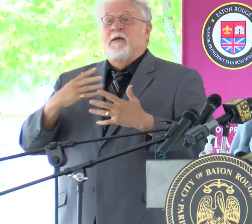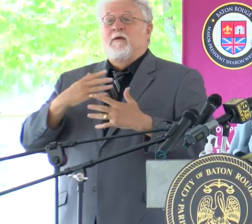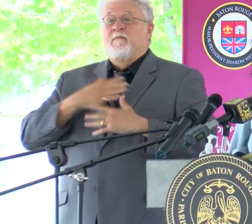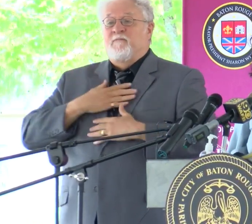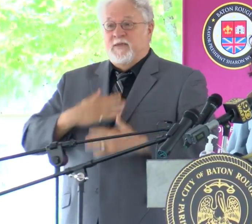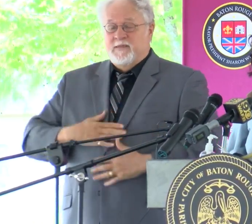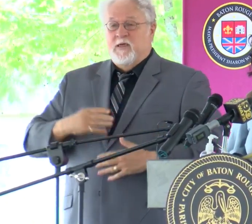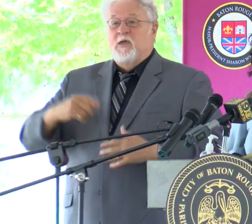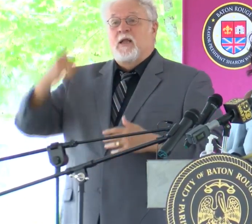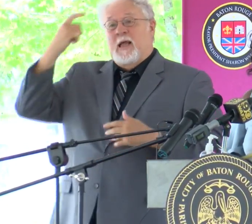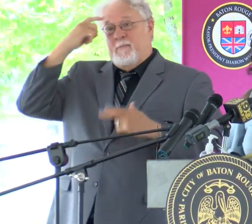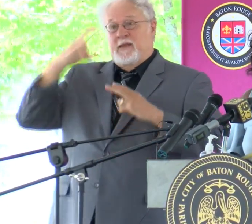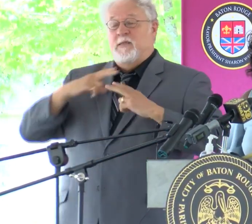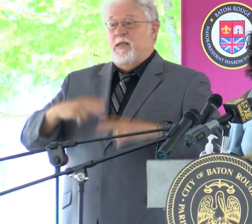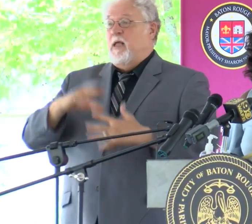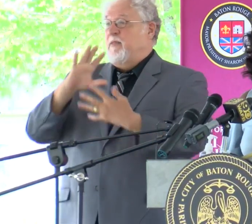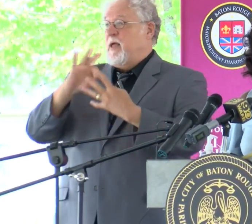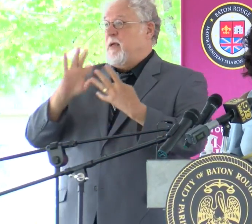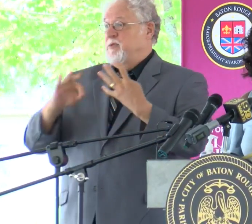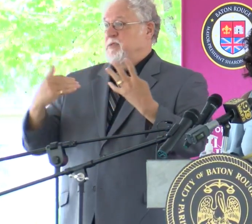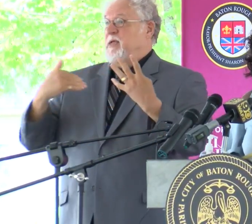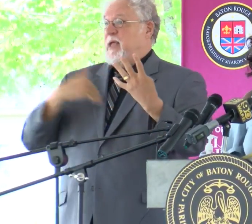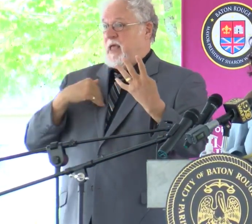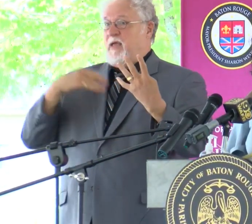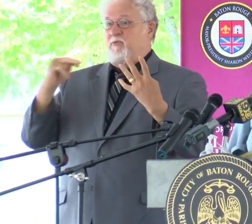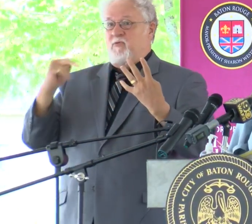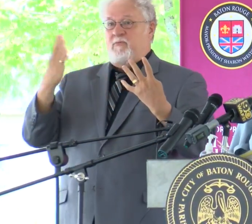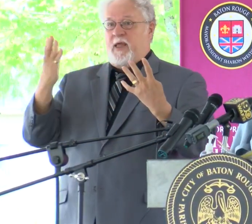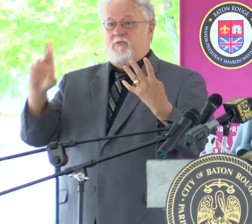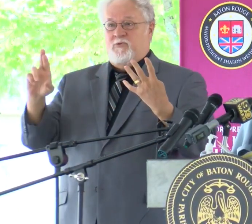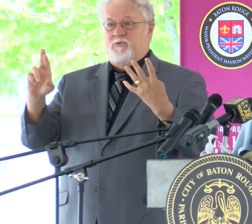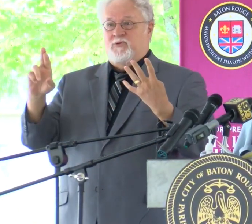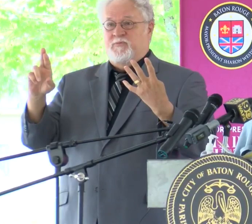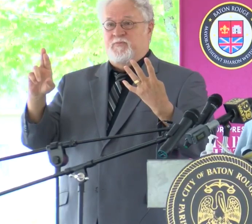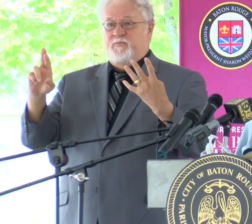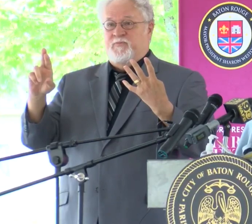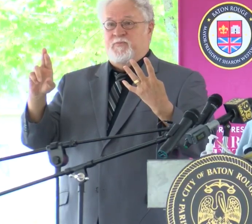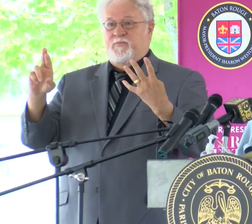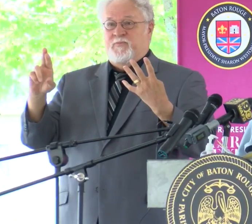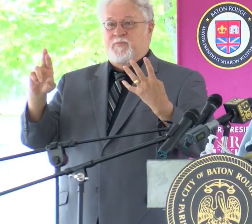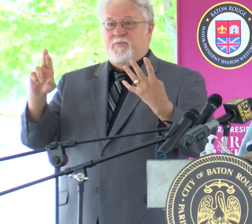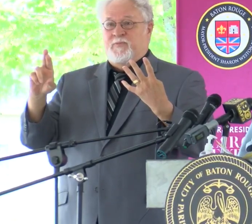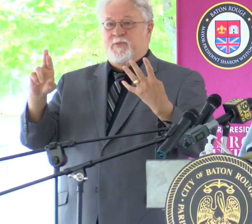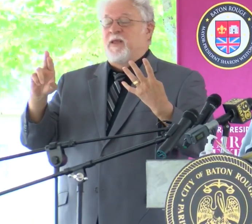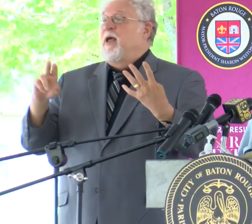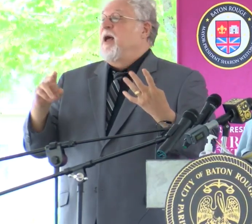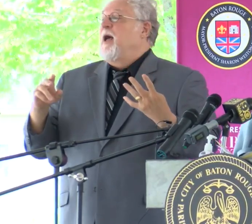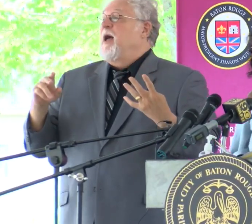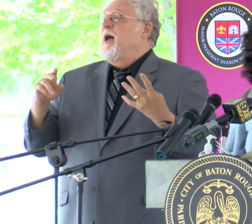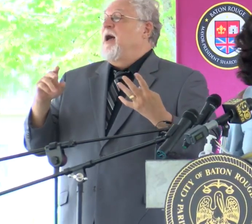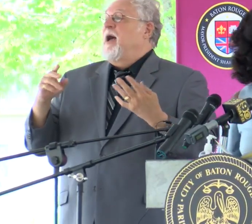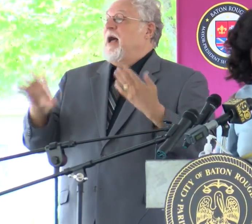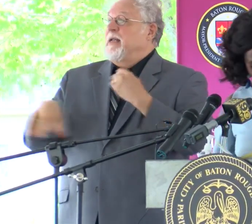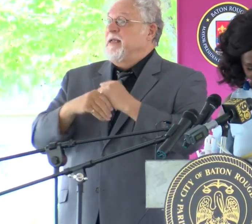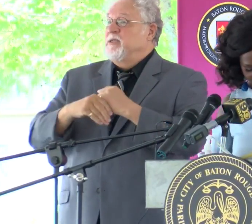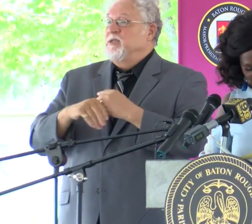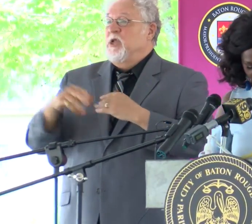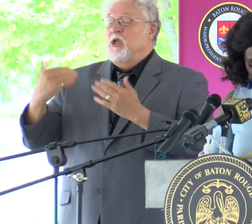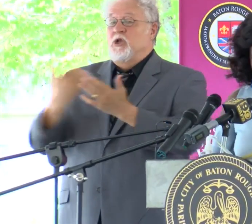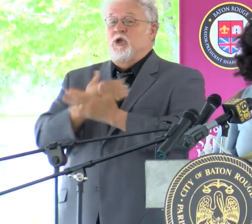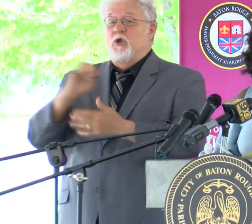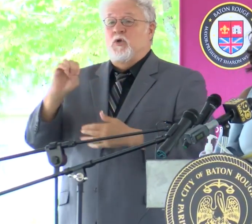mental health options exist in North Baton Rouge. The addition of New Era,